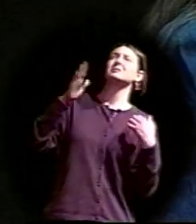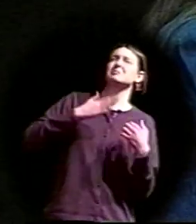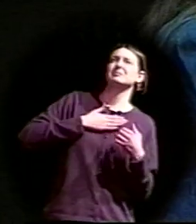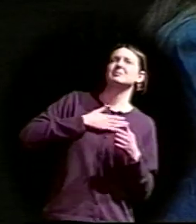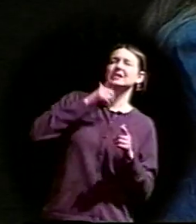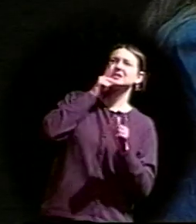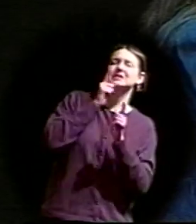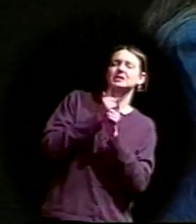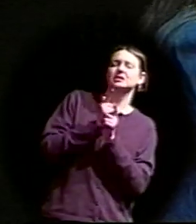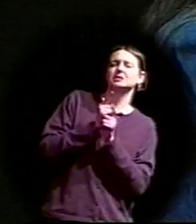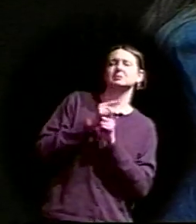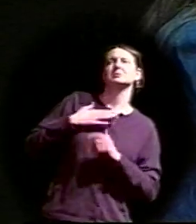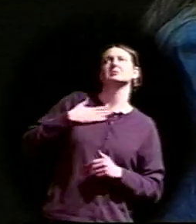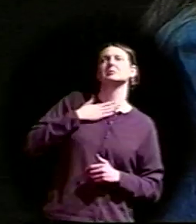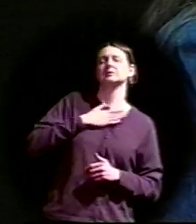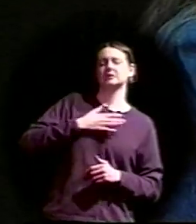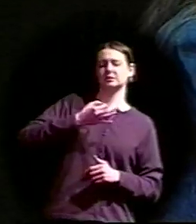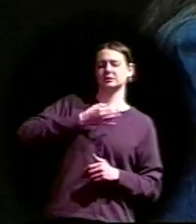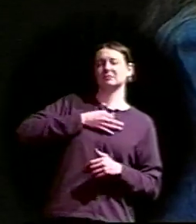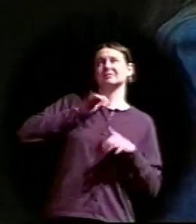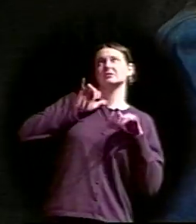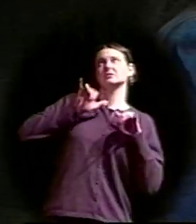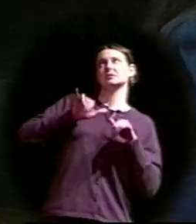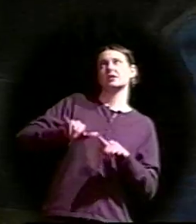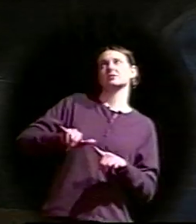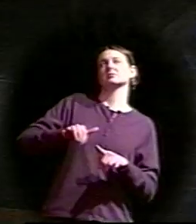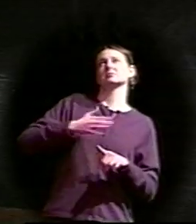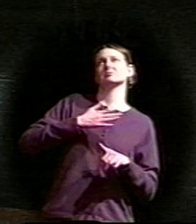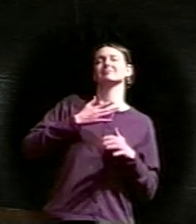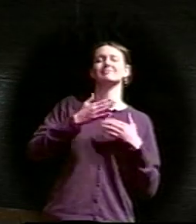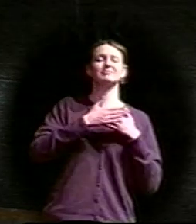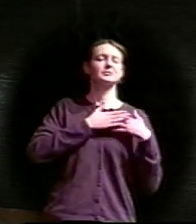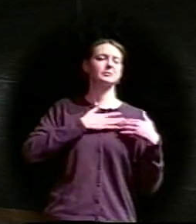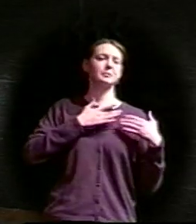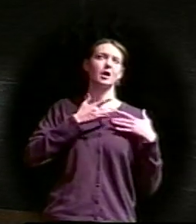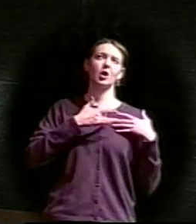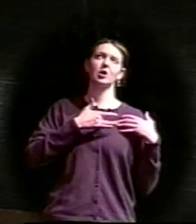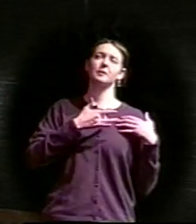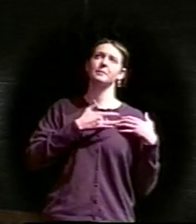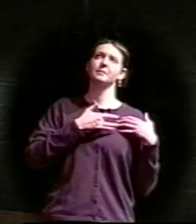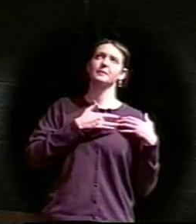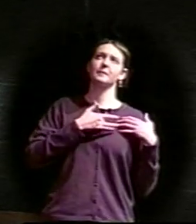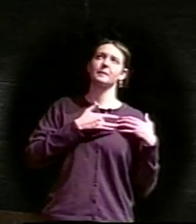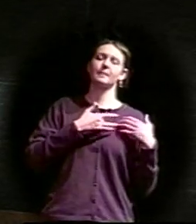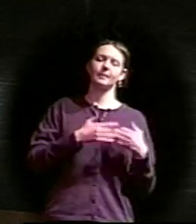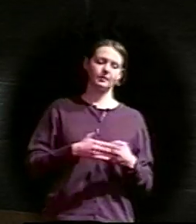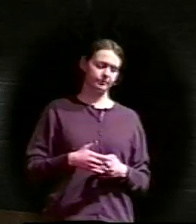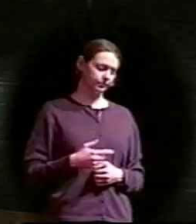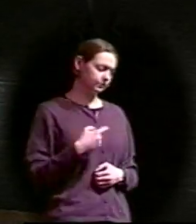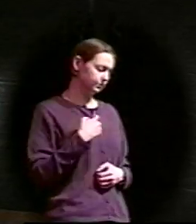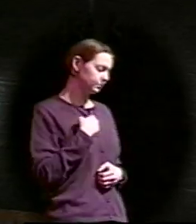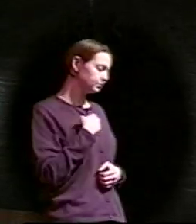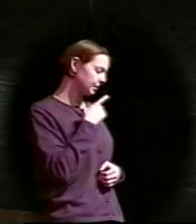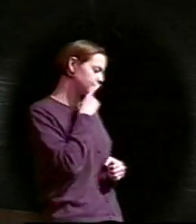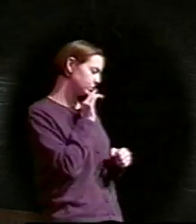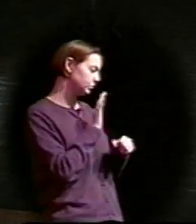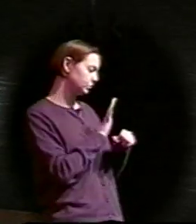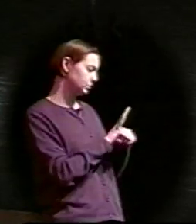upon my heart. With a parting kiss I promised, I would never from